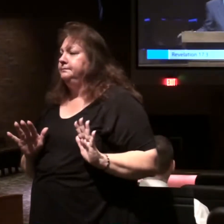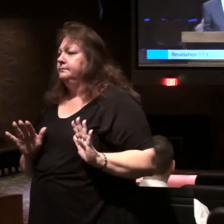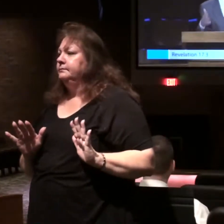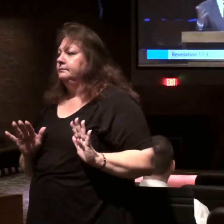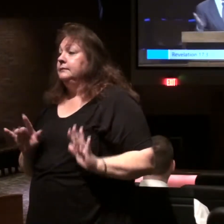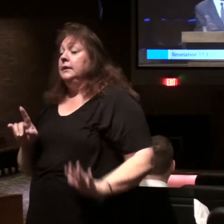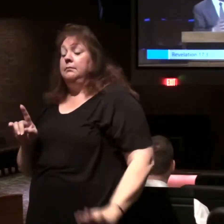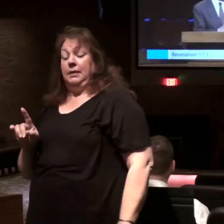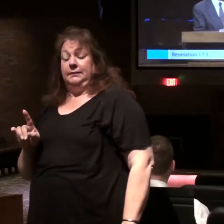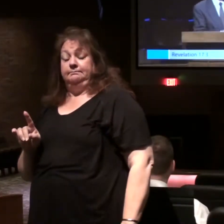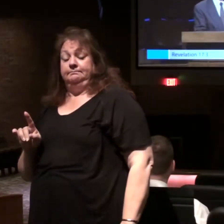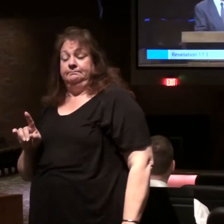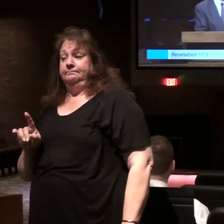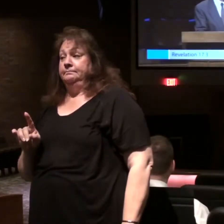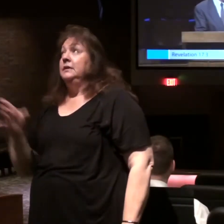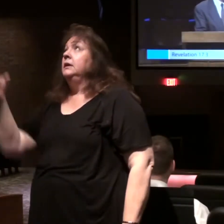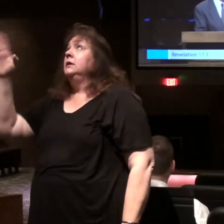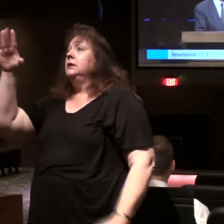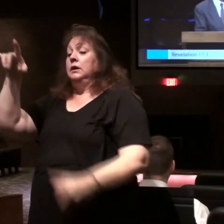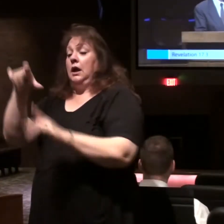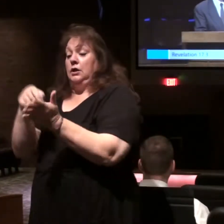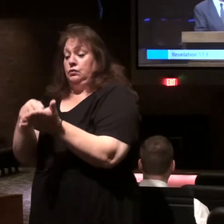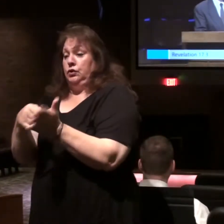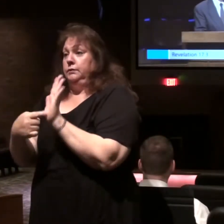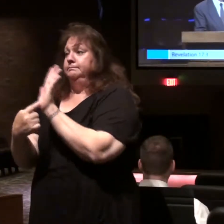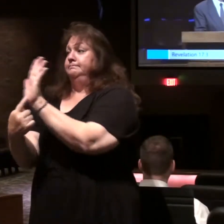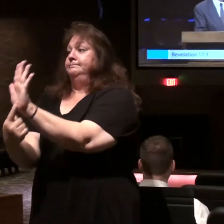But that's the fact of God's word.